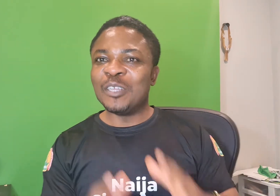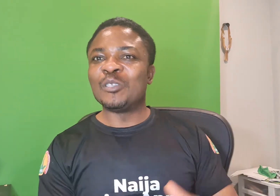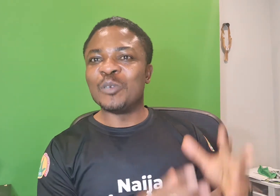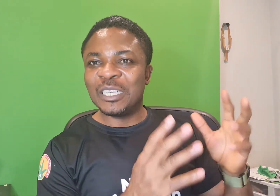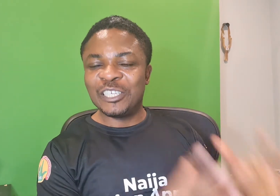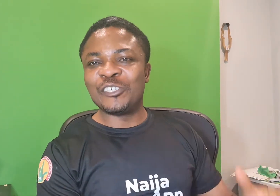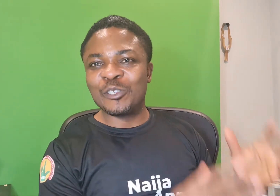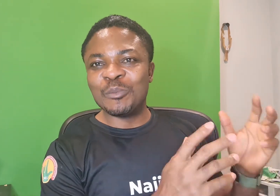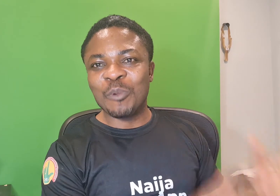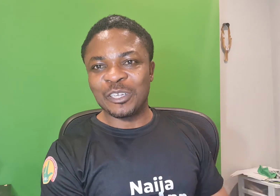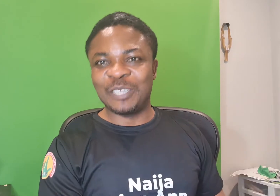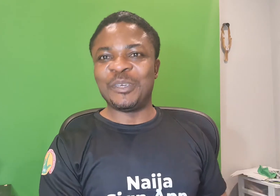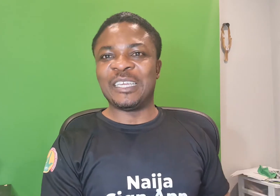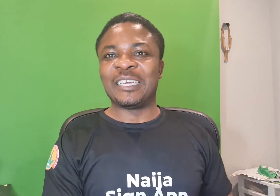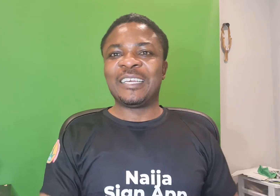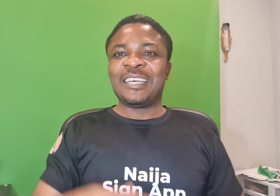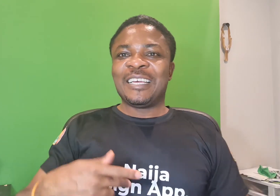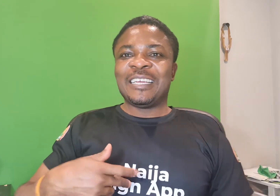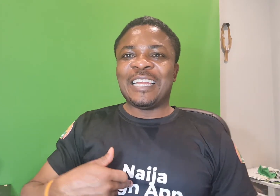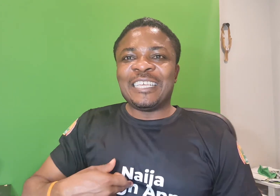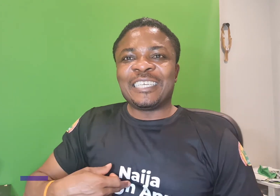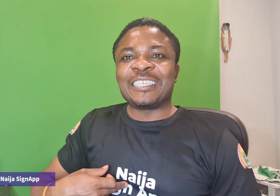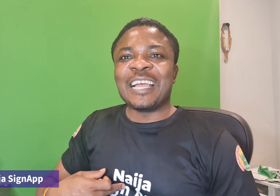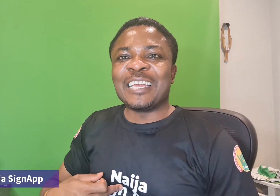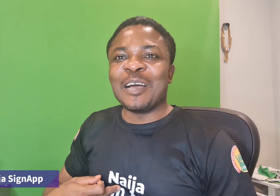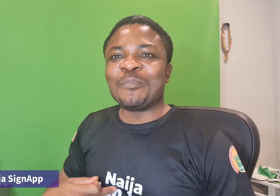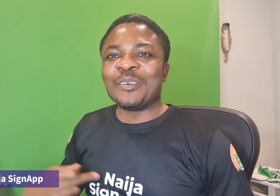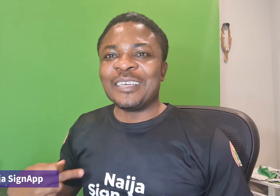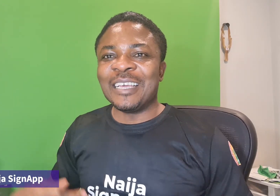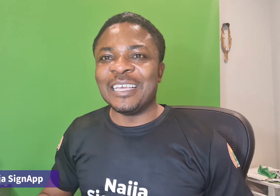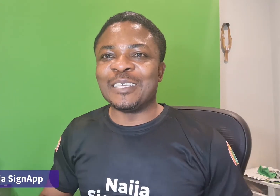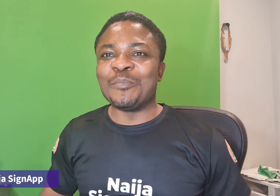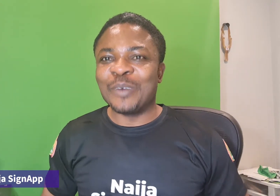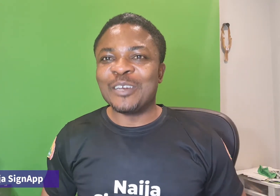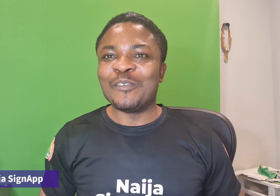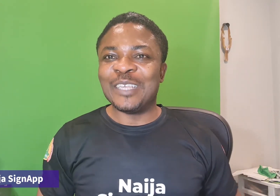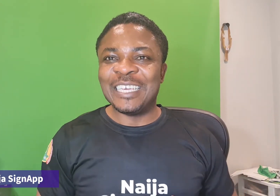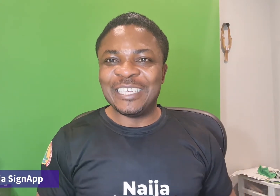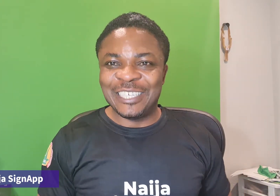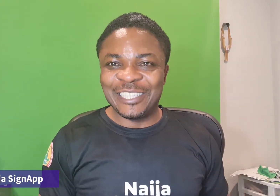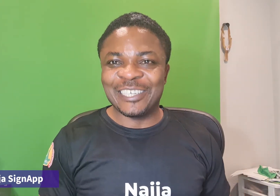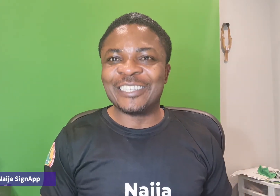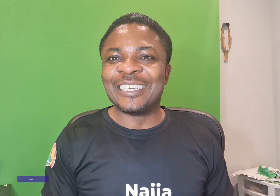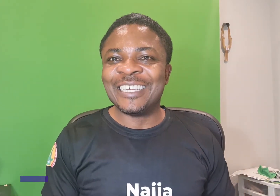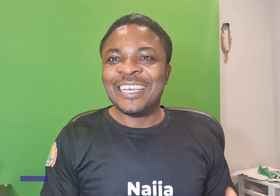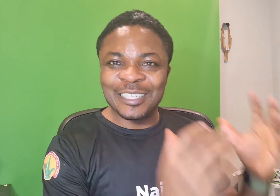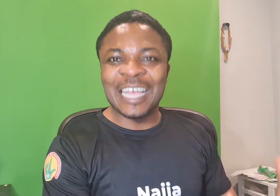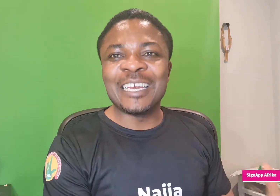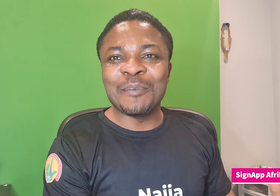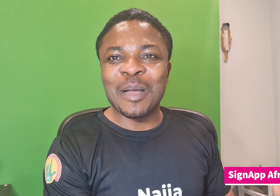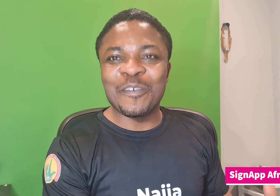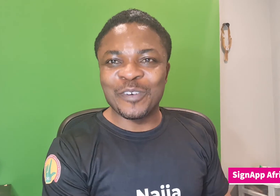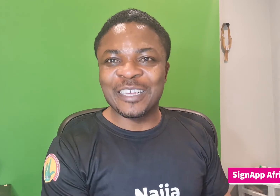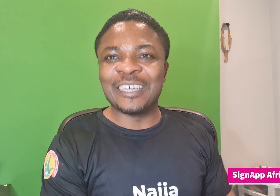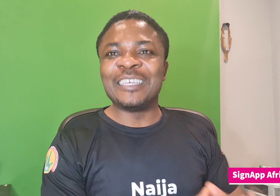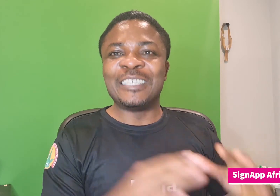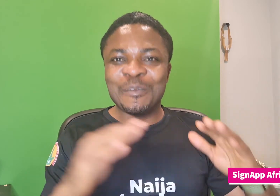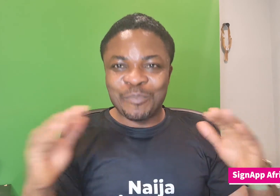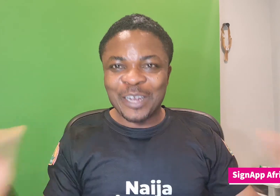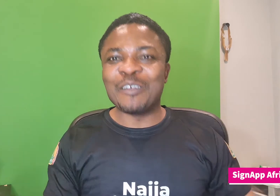into a digital multimedia. Niger Sign Up is a brand of the indigenous. Sign Up Africa is a brand